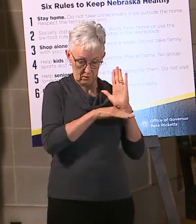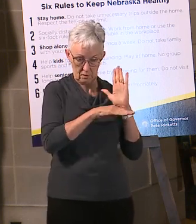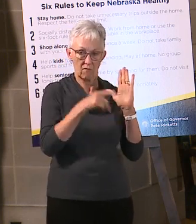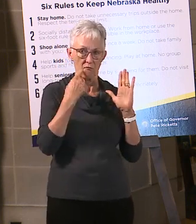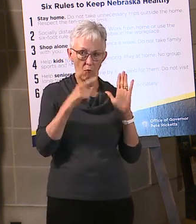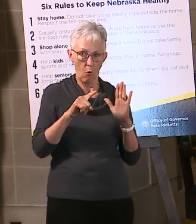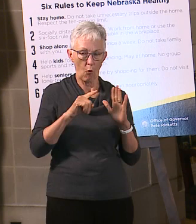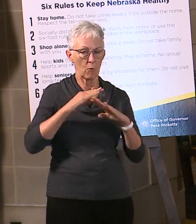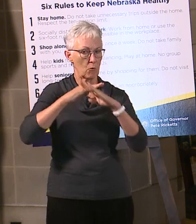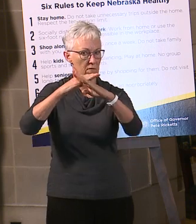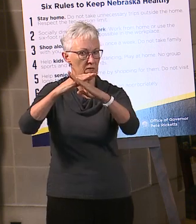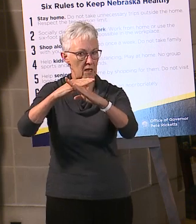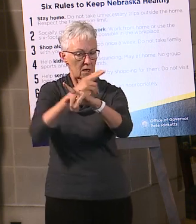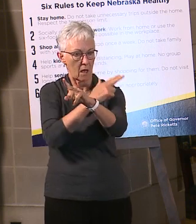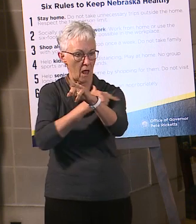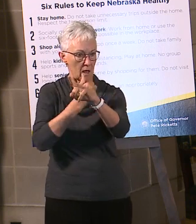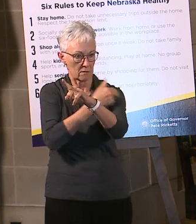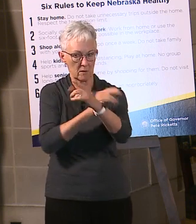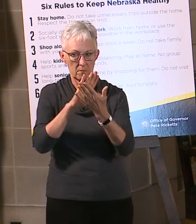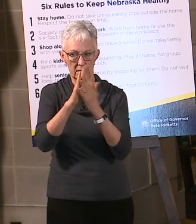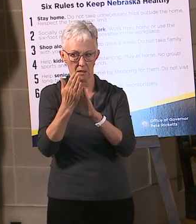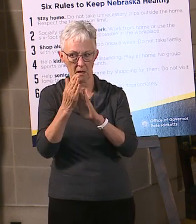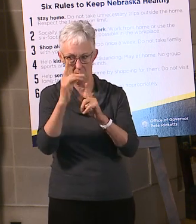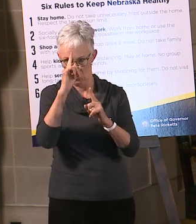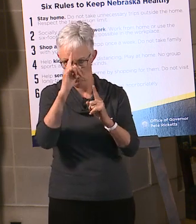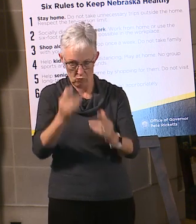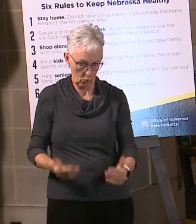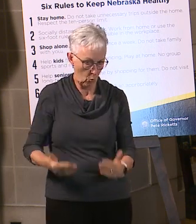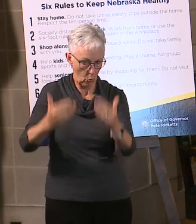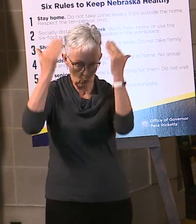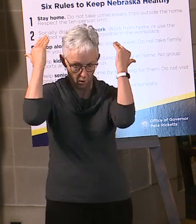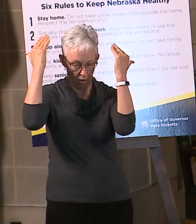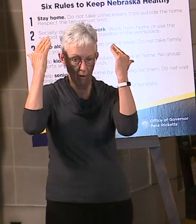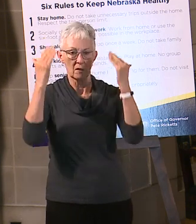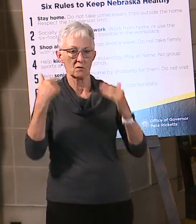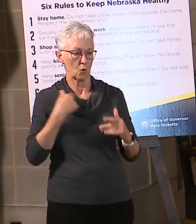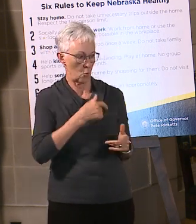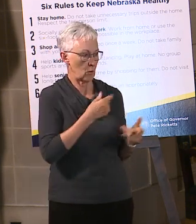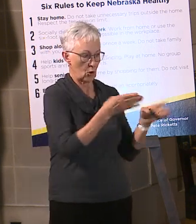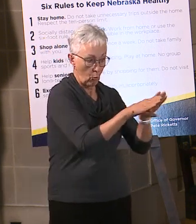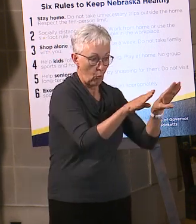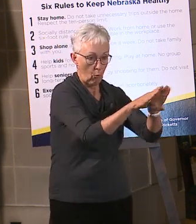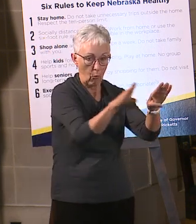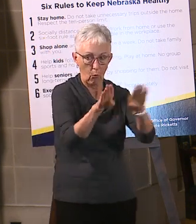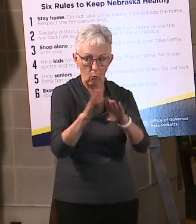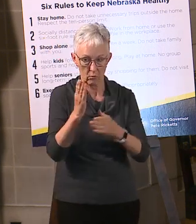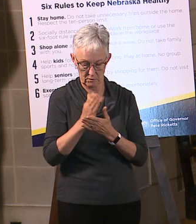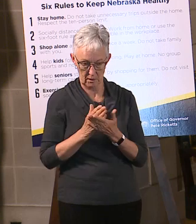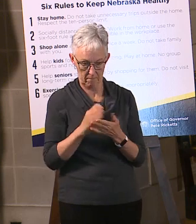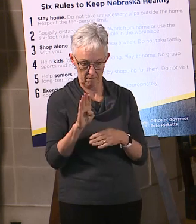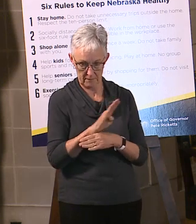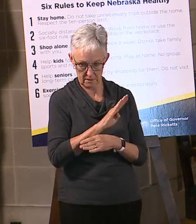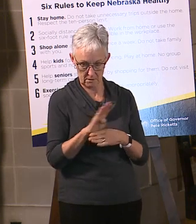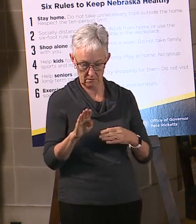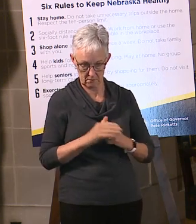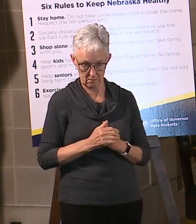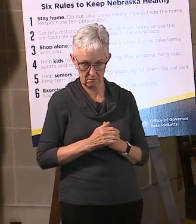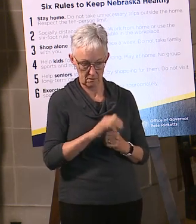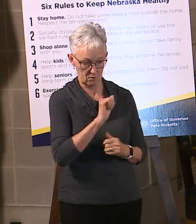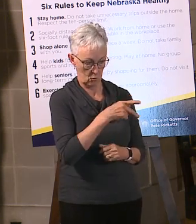consequences for the businesses here in the state of Nebraska. So April 15th through the 24th,